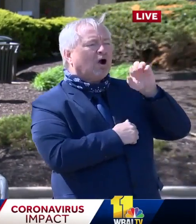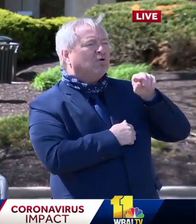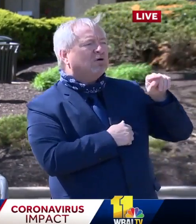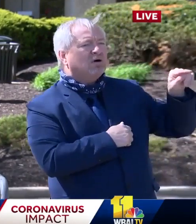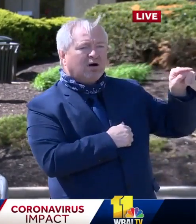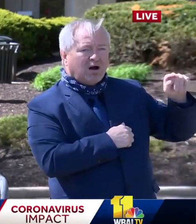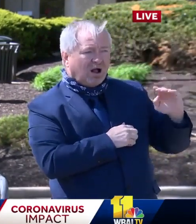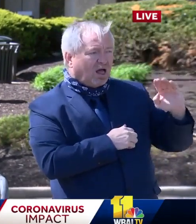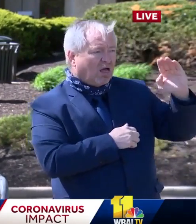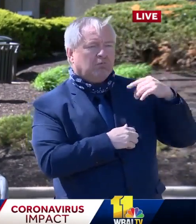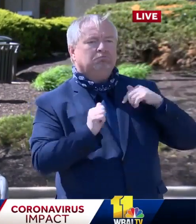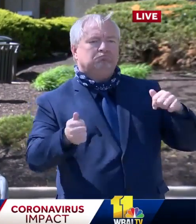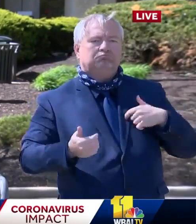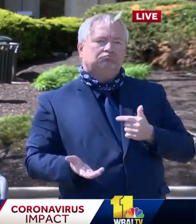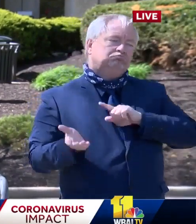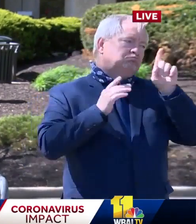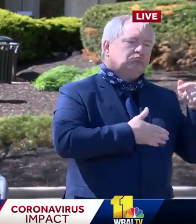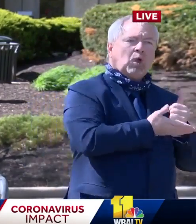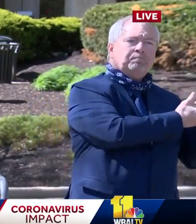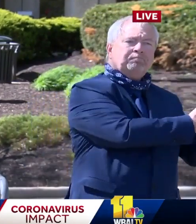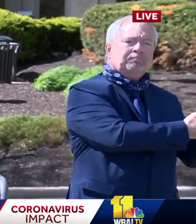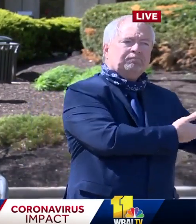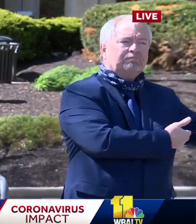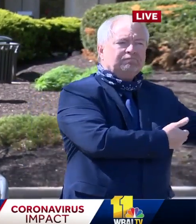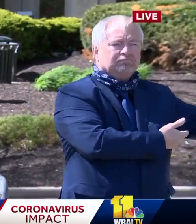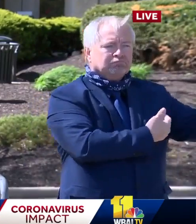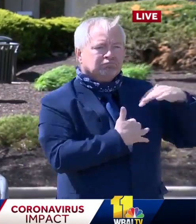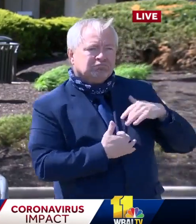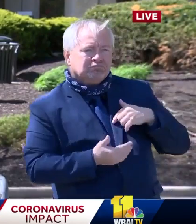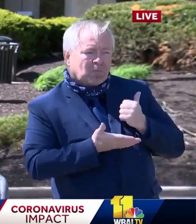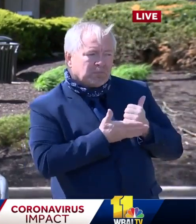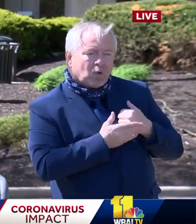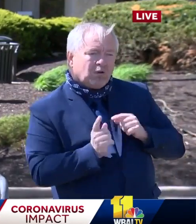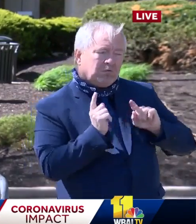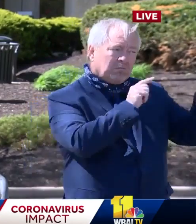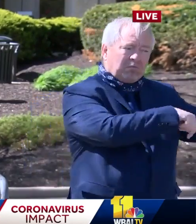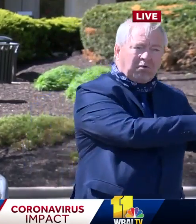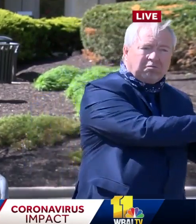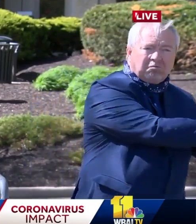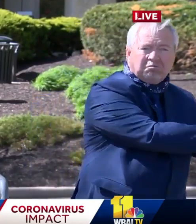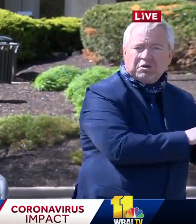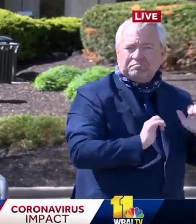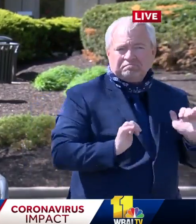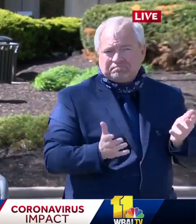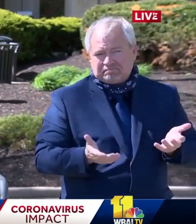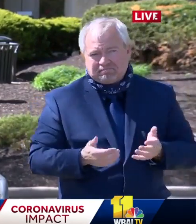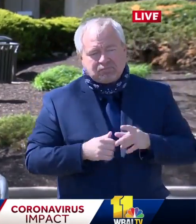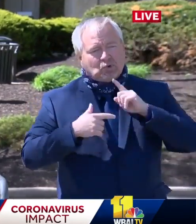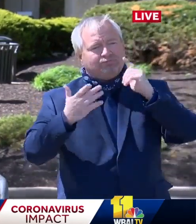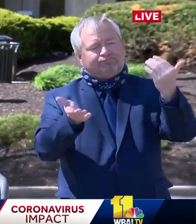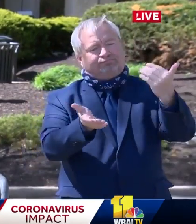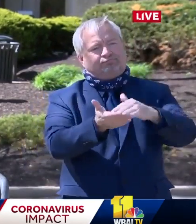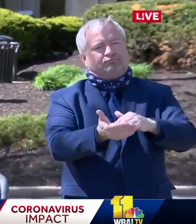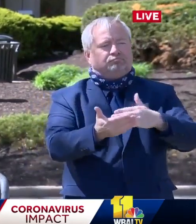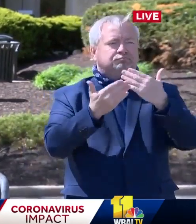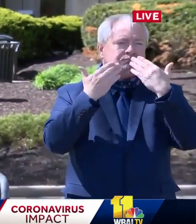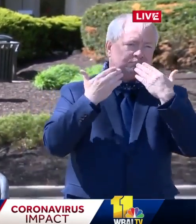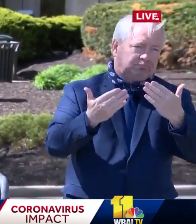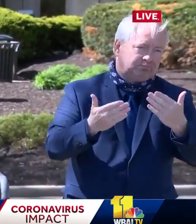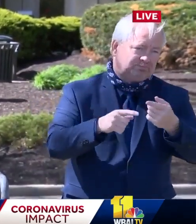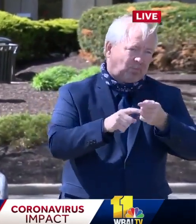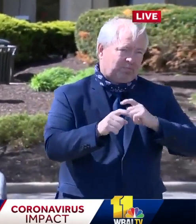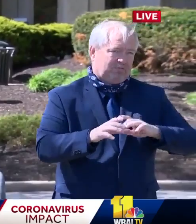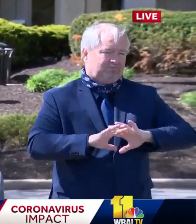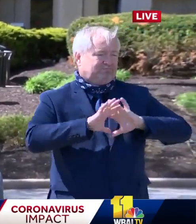resource for the, for the benefit of citizens across the state of Maryland. And so thank you, um, behalf of our entire